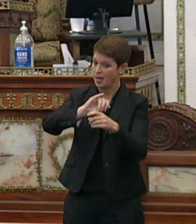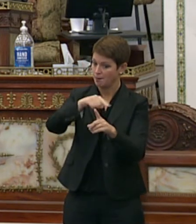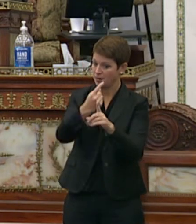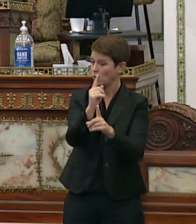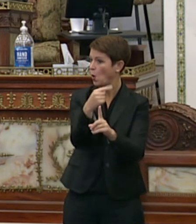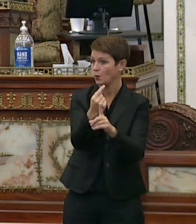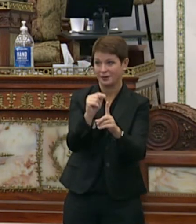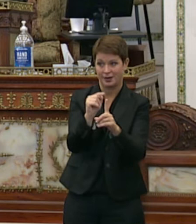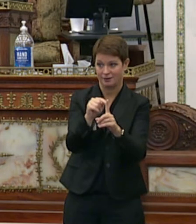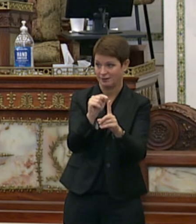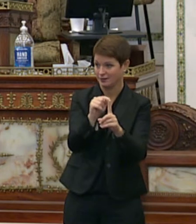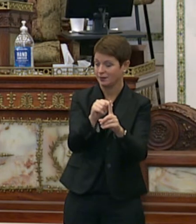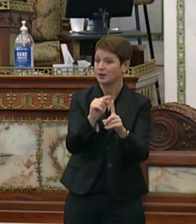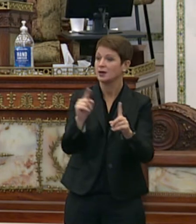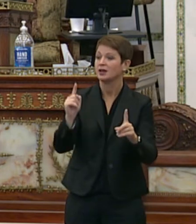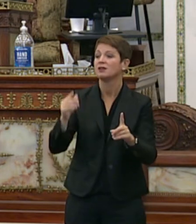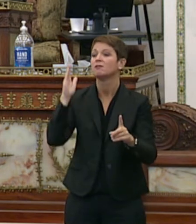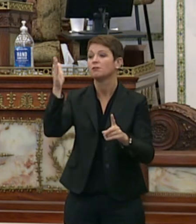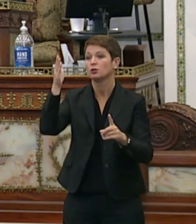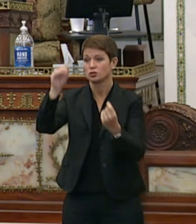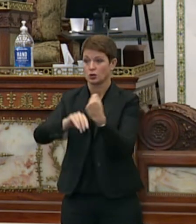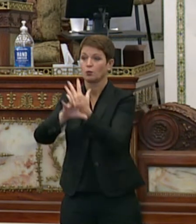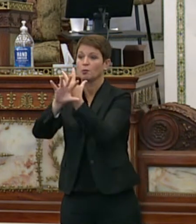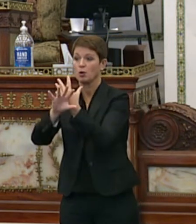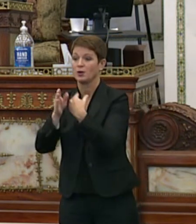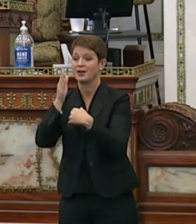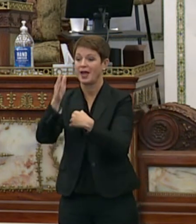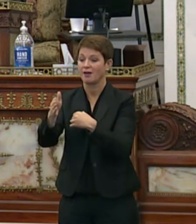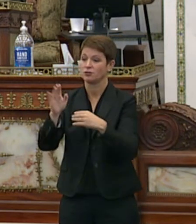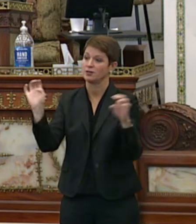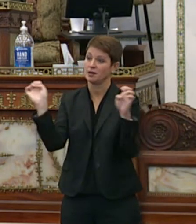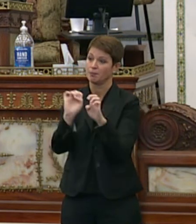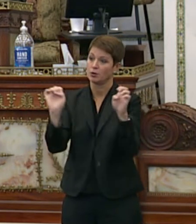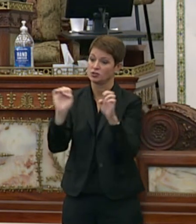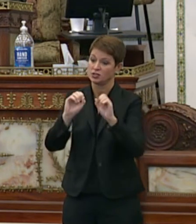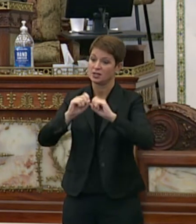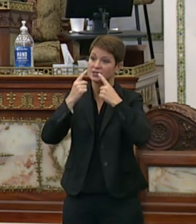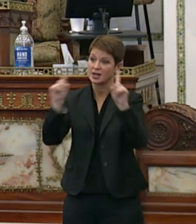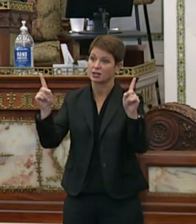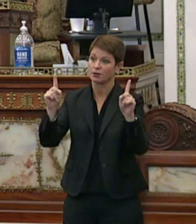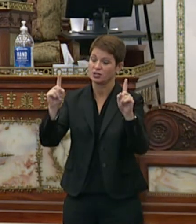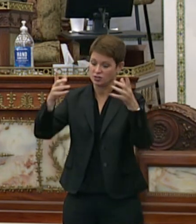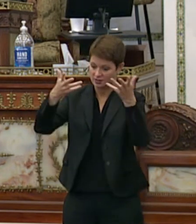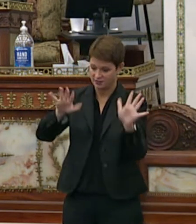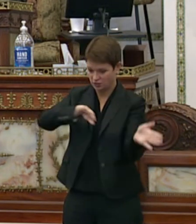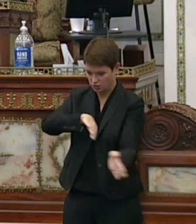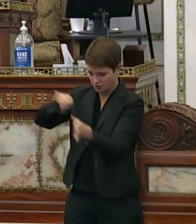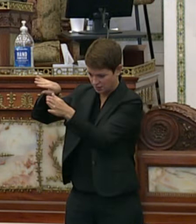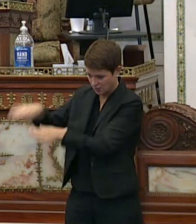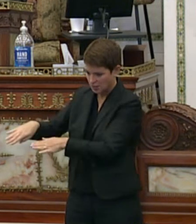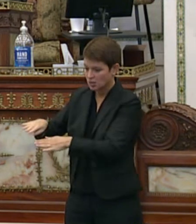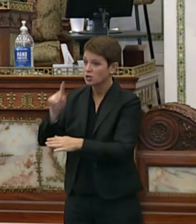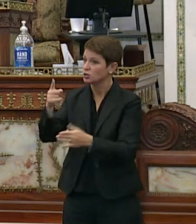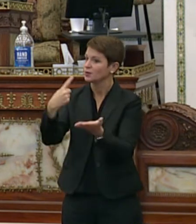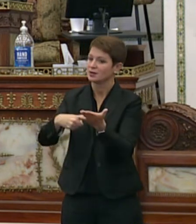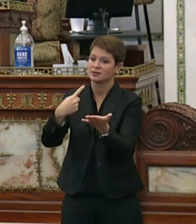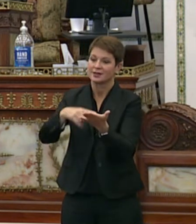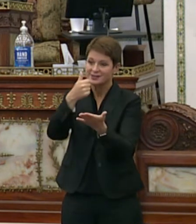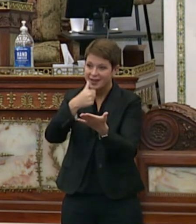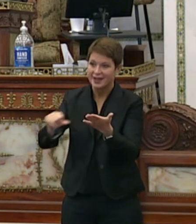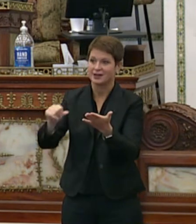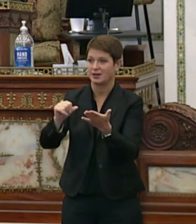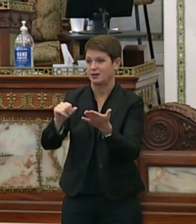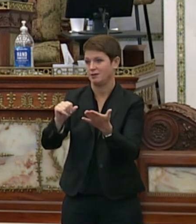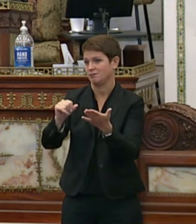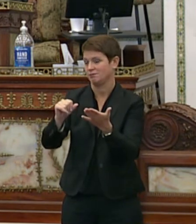in future remote sessions and after the emergency declaration has ended your public comment may concern any matters on the